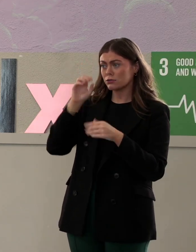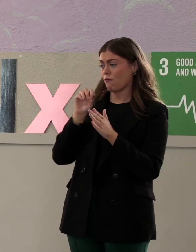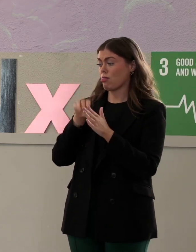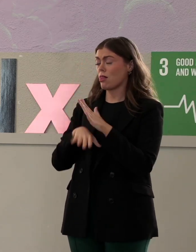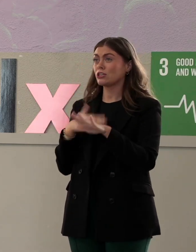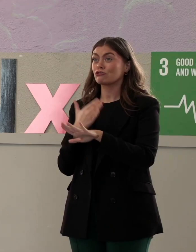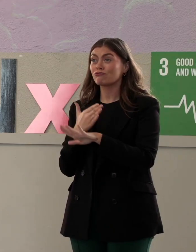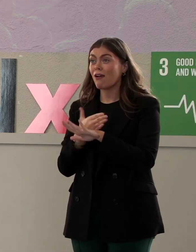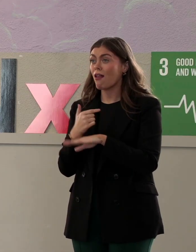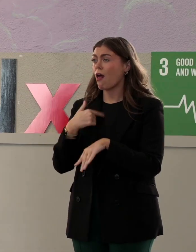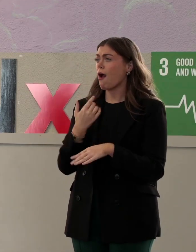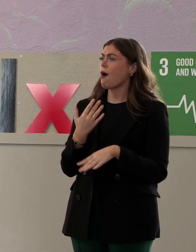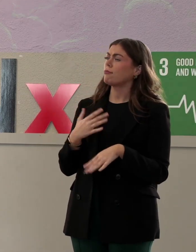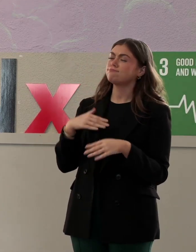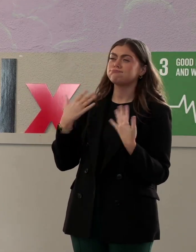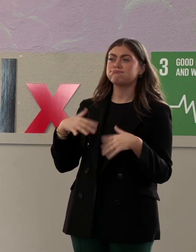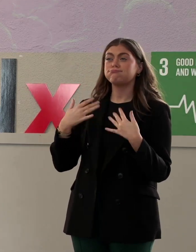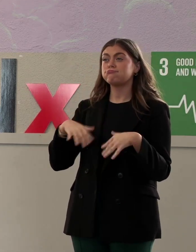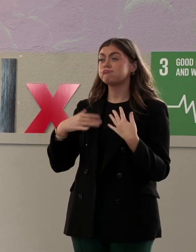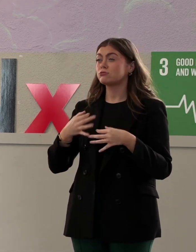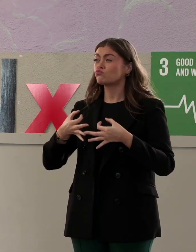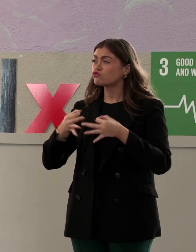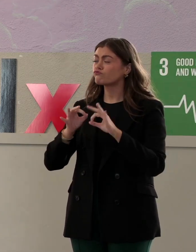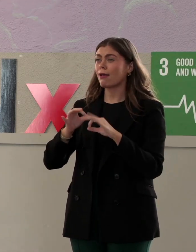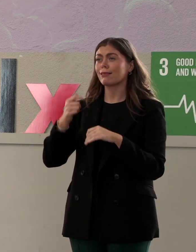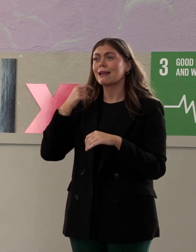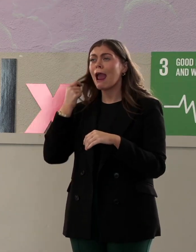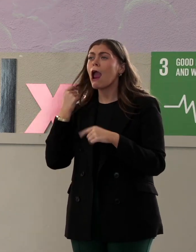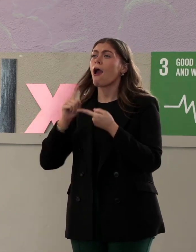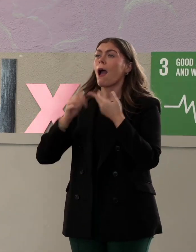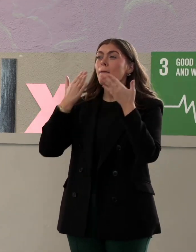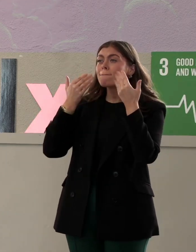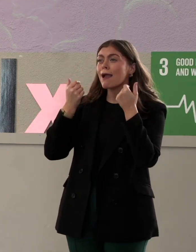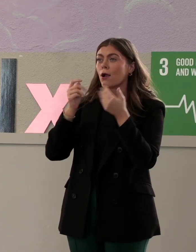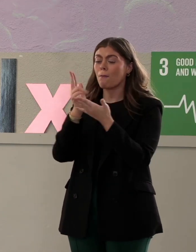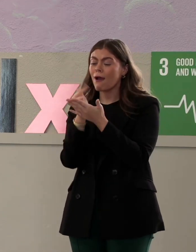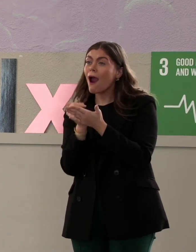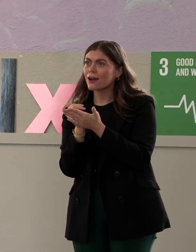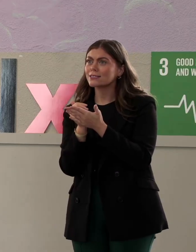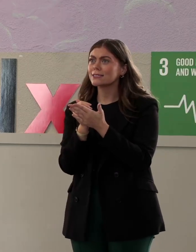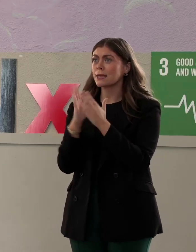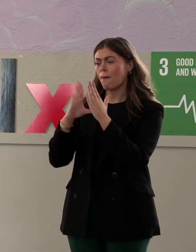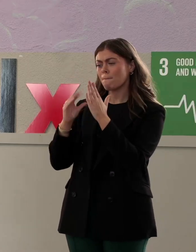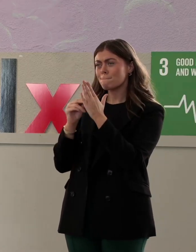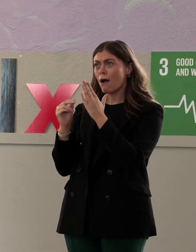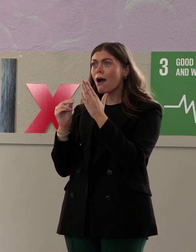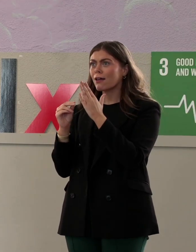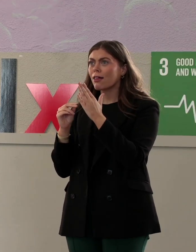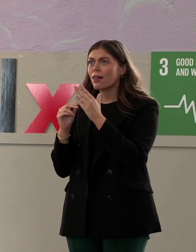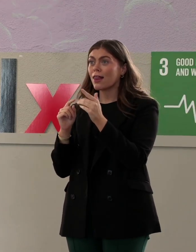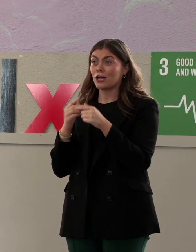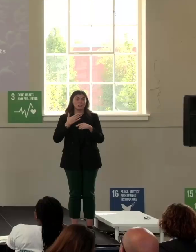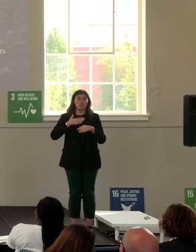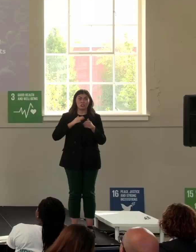a top hair and makeup artist. A model agent. I had just done the Eurovision Song